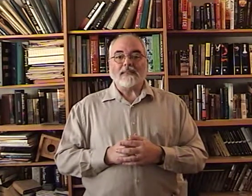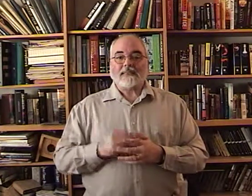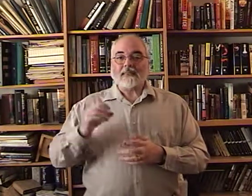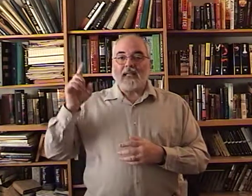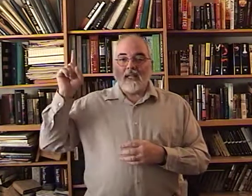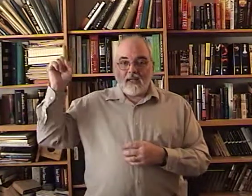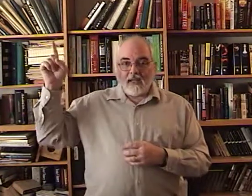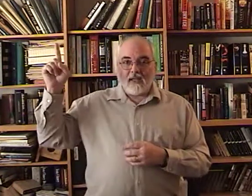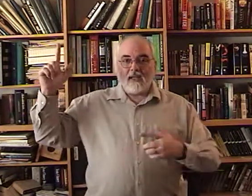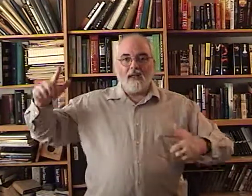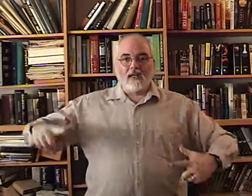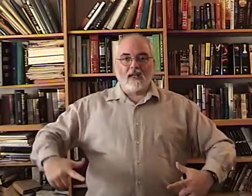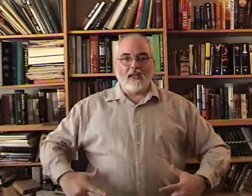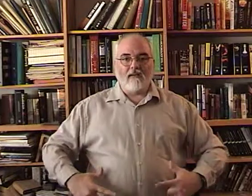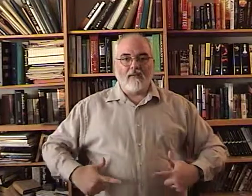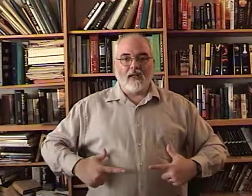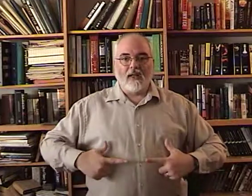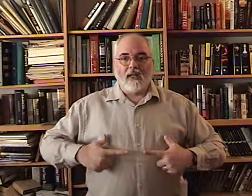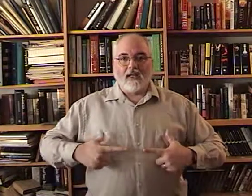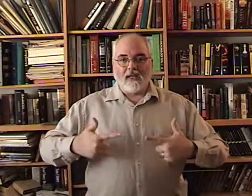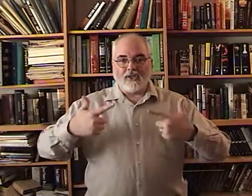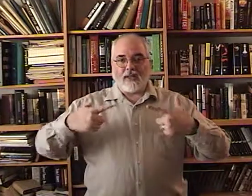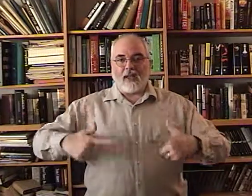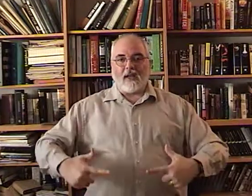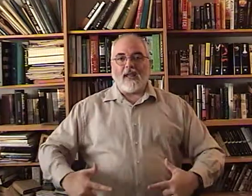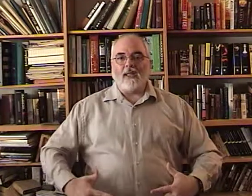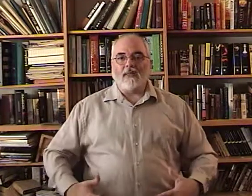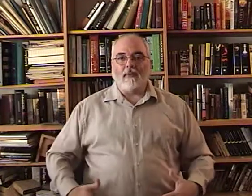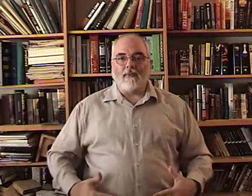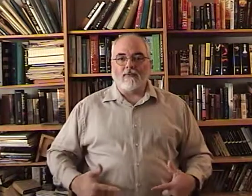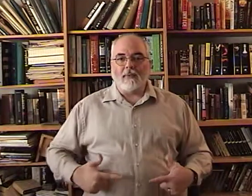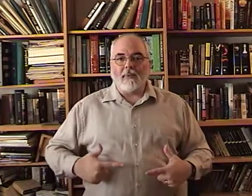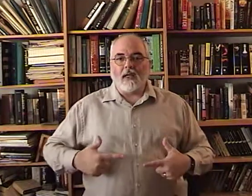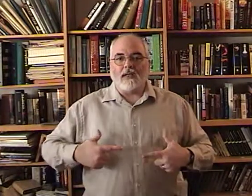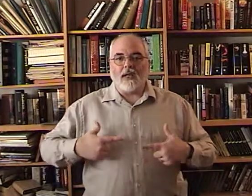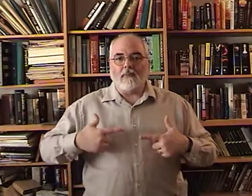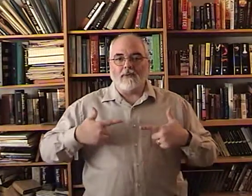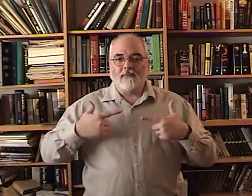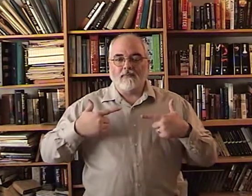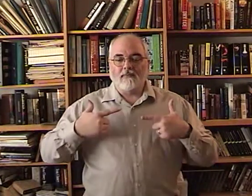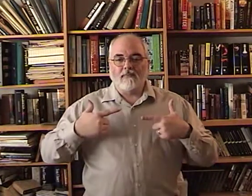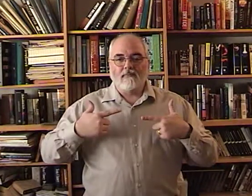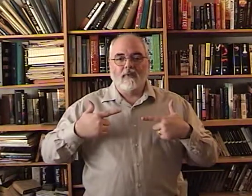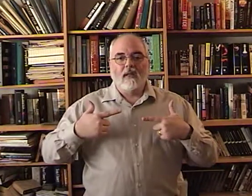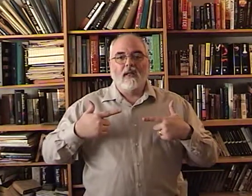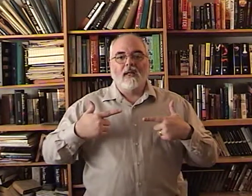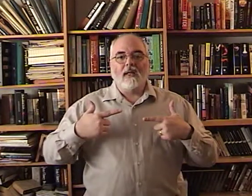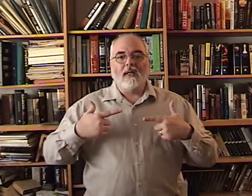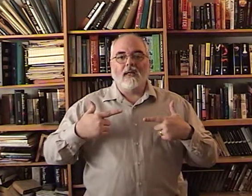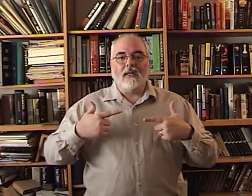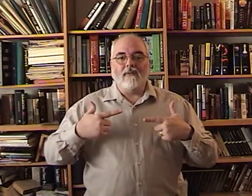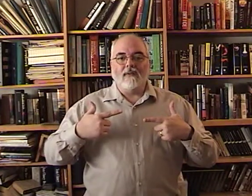He lived. He It's just L hands coming from the belt up. He lived.